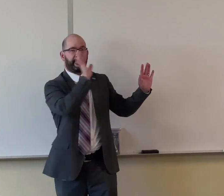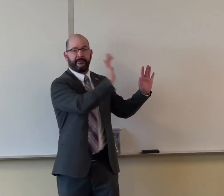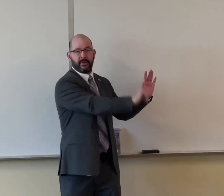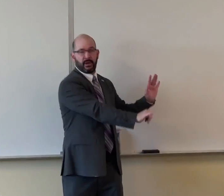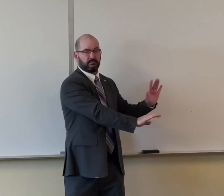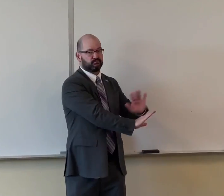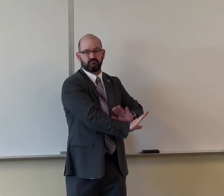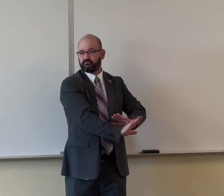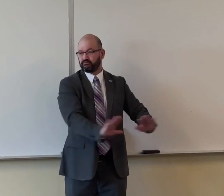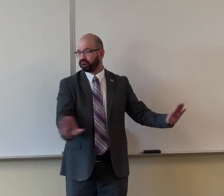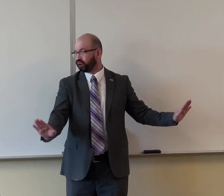we don't experience that